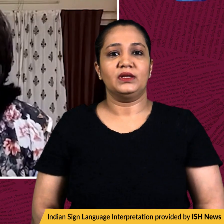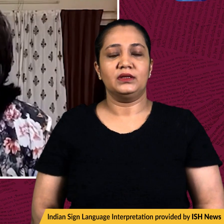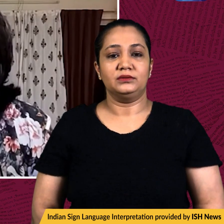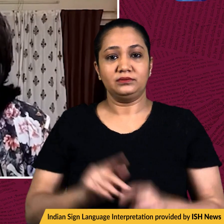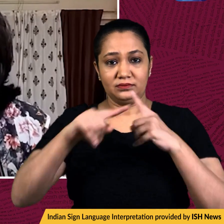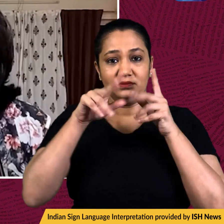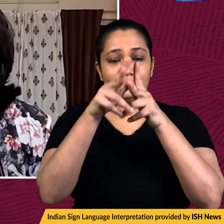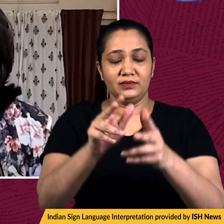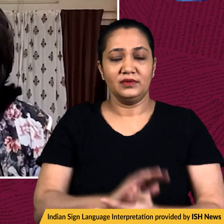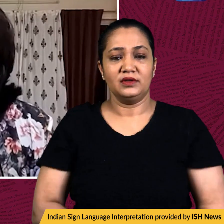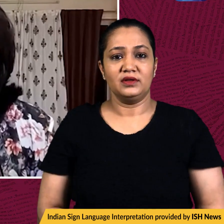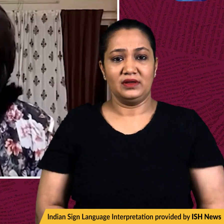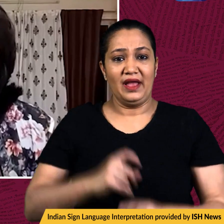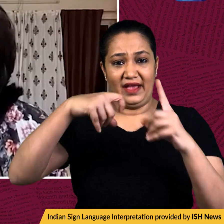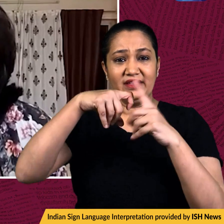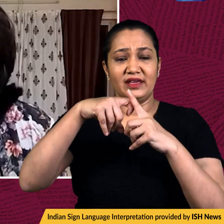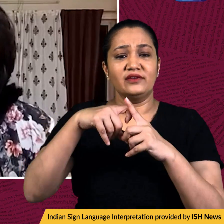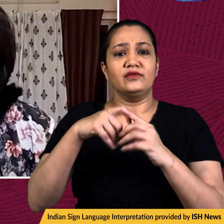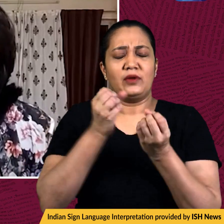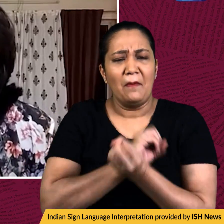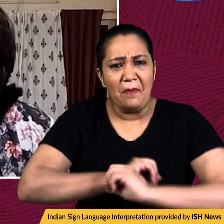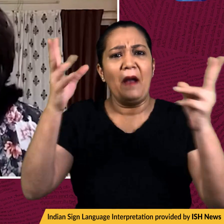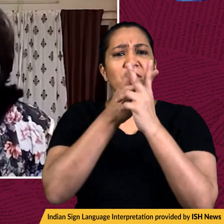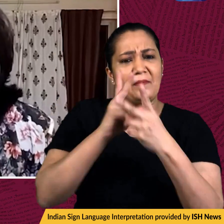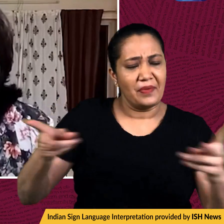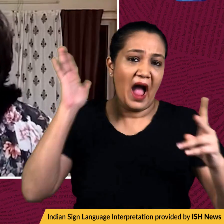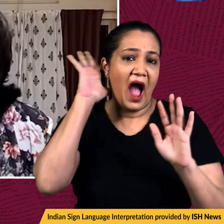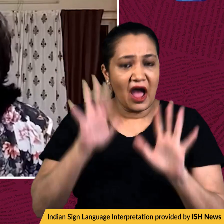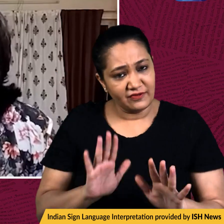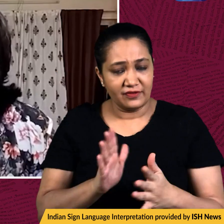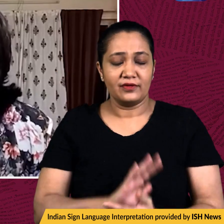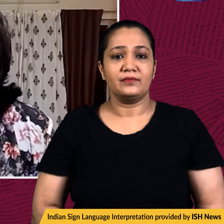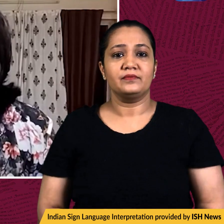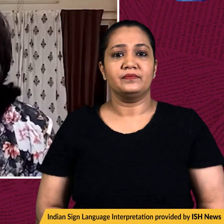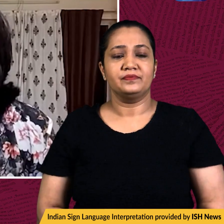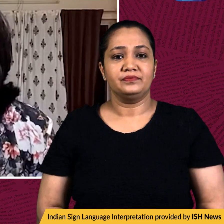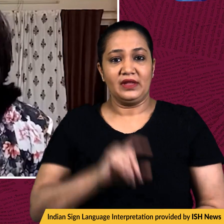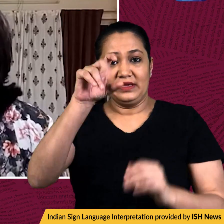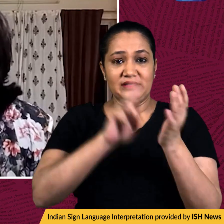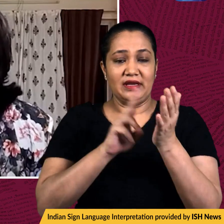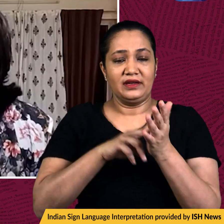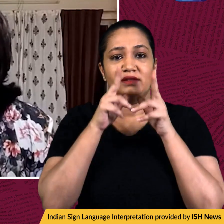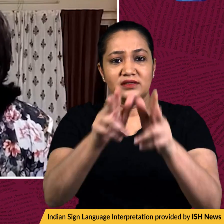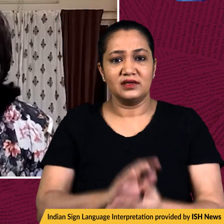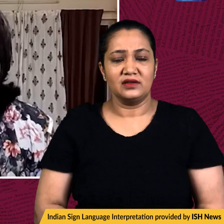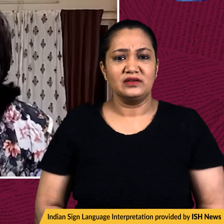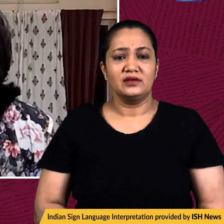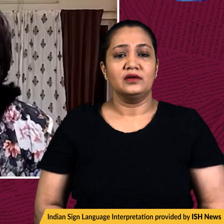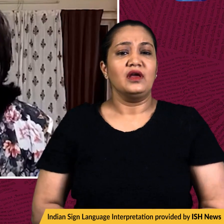I said, in Kiev, there are explosions that have been reported today. According to CNN, the sound of the blast could be